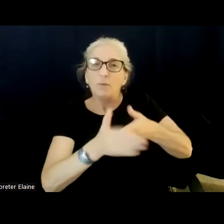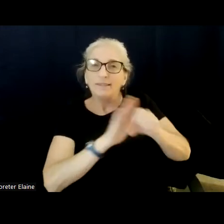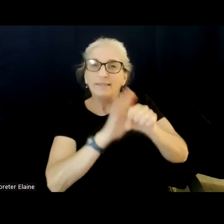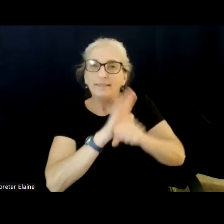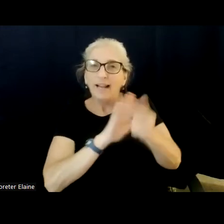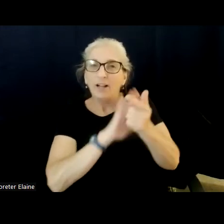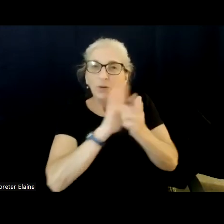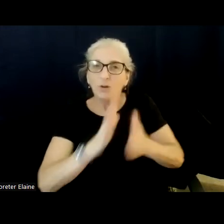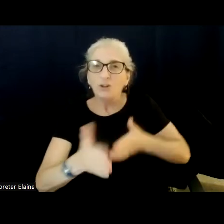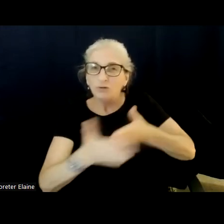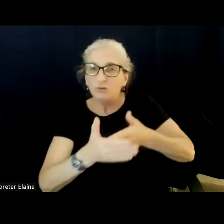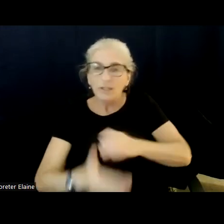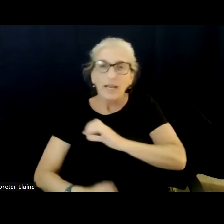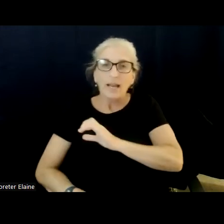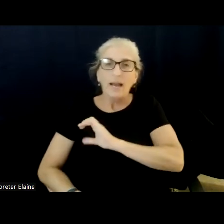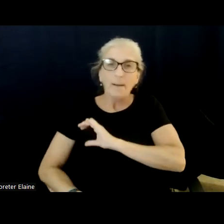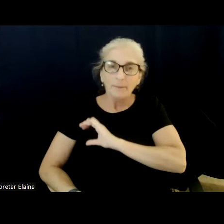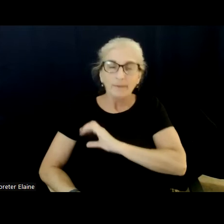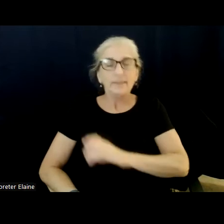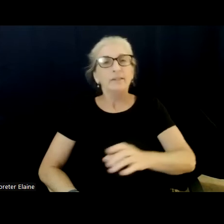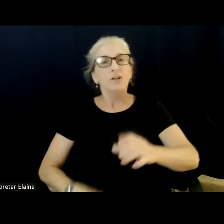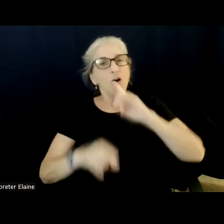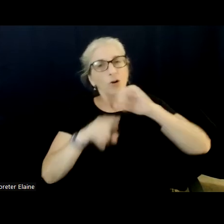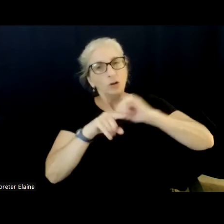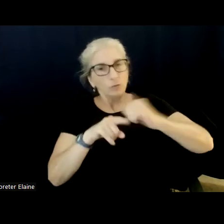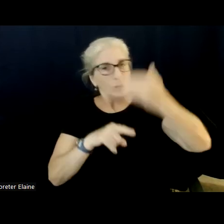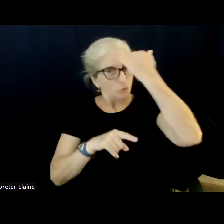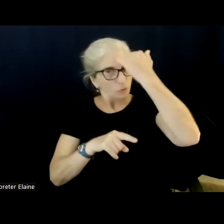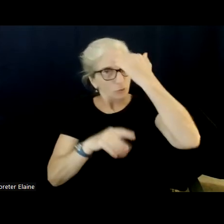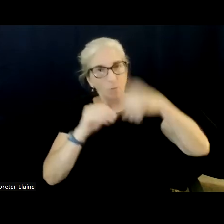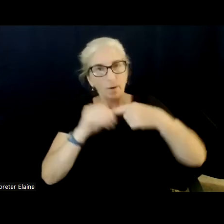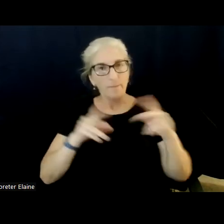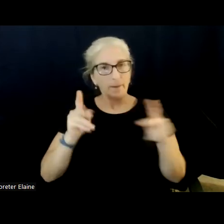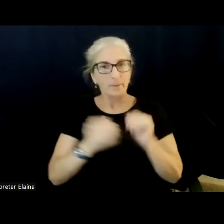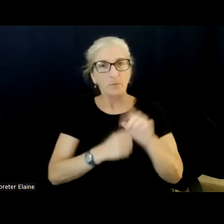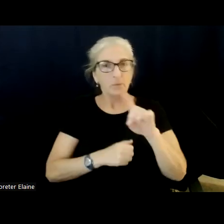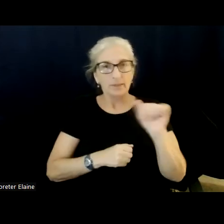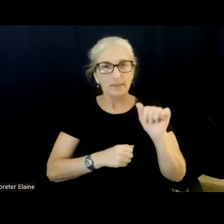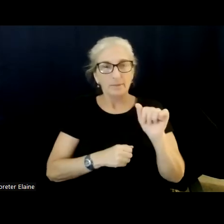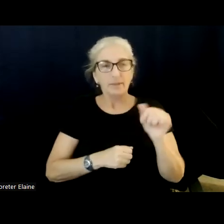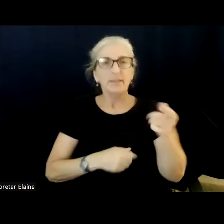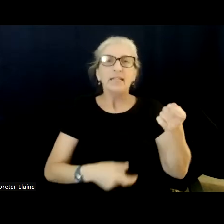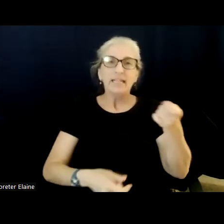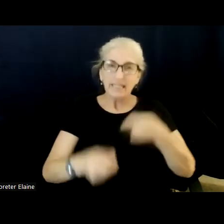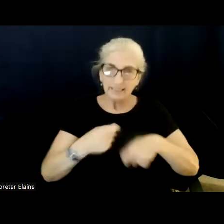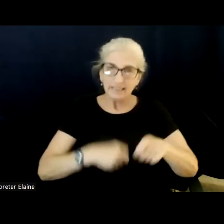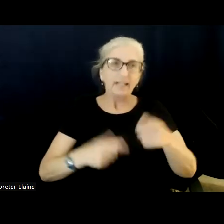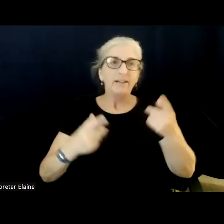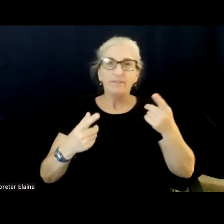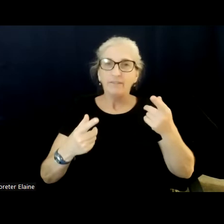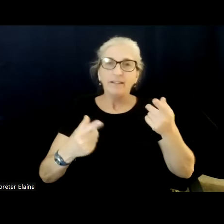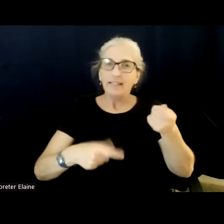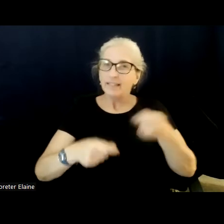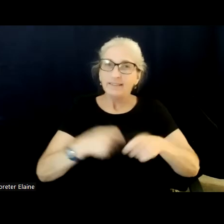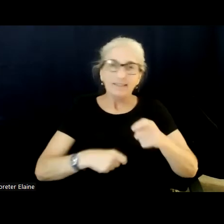to look at these things and, and, and make considerations based on this instead of just, uh, you know, going through the statistics and, and trying to get as many people as locked up as